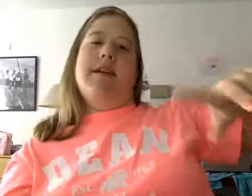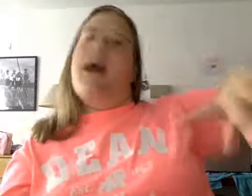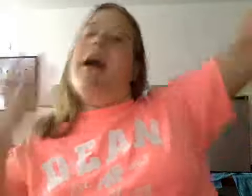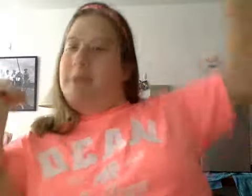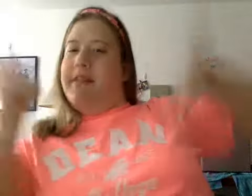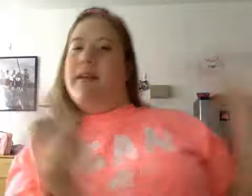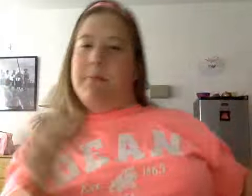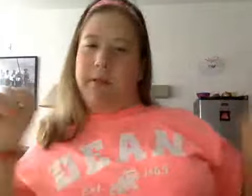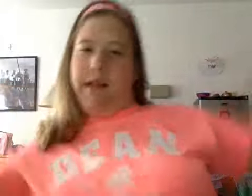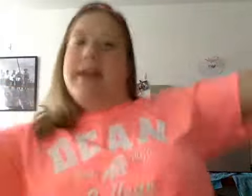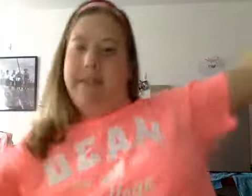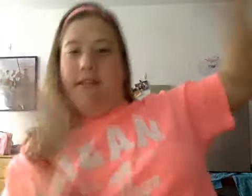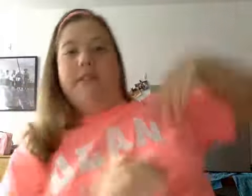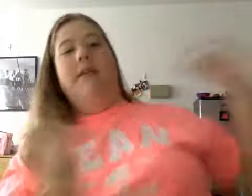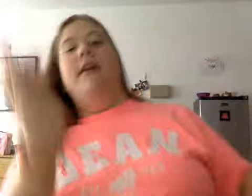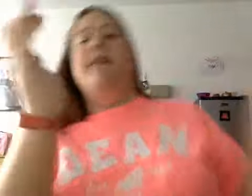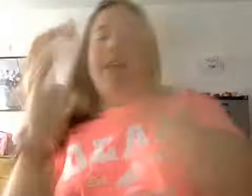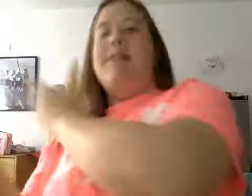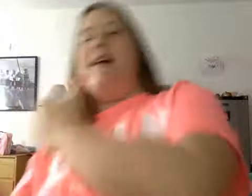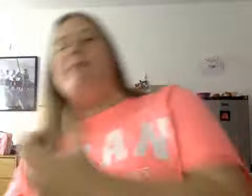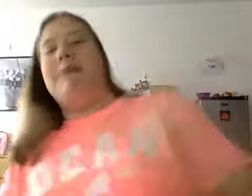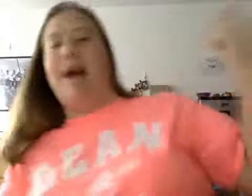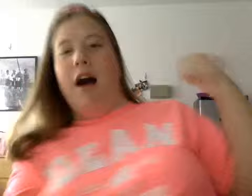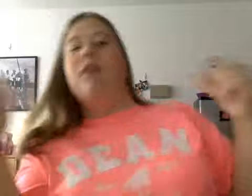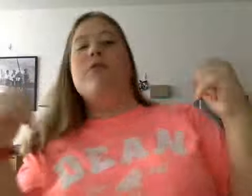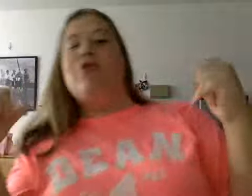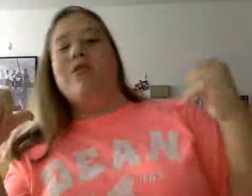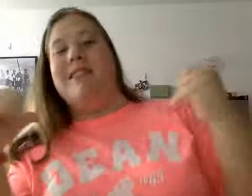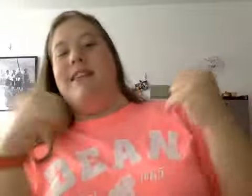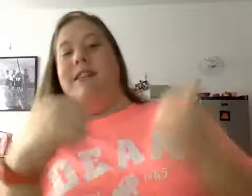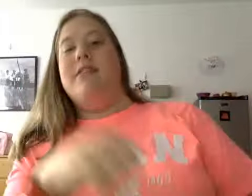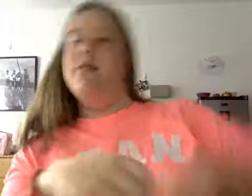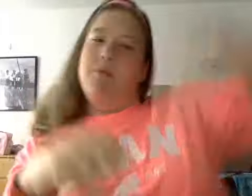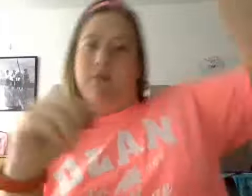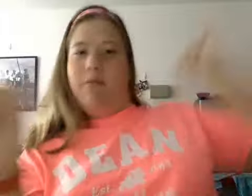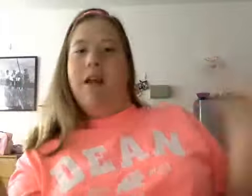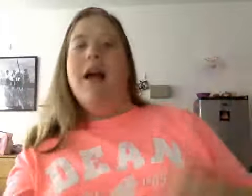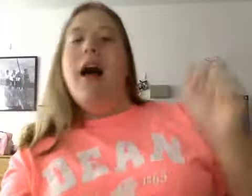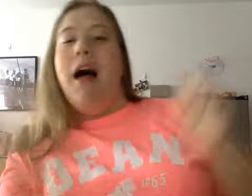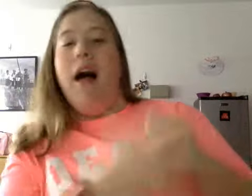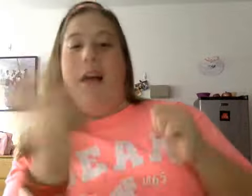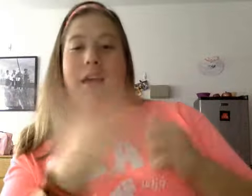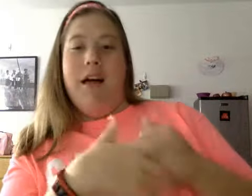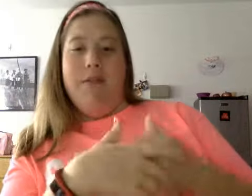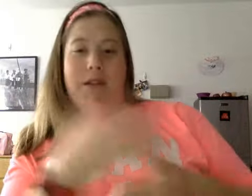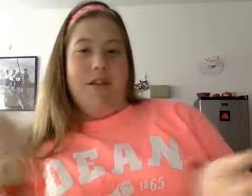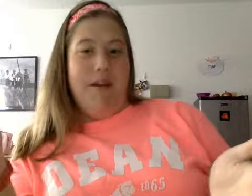like I'm gonna stay up late so now I can make my own choices woo uh whether good or